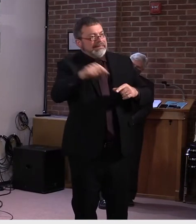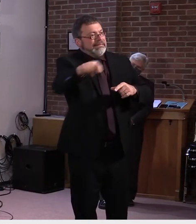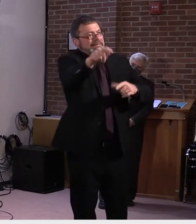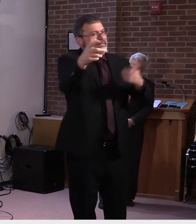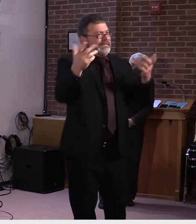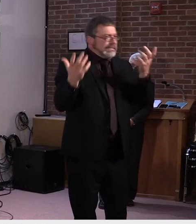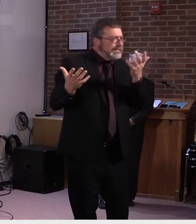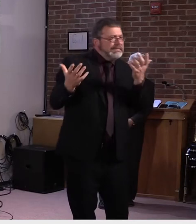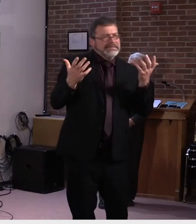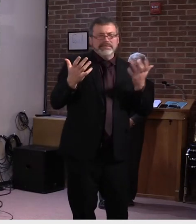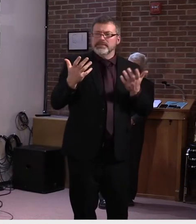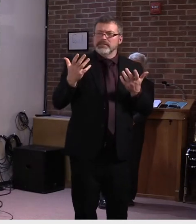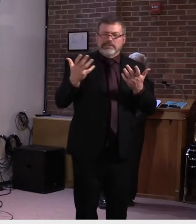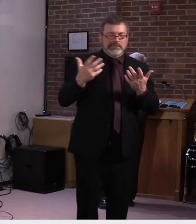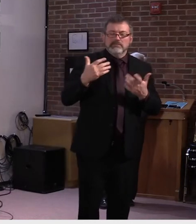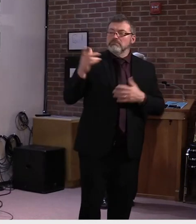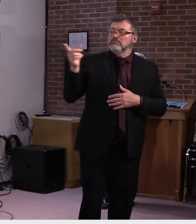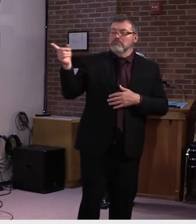for Dr. Levine.